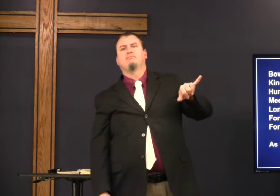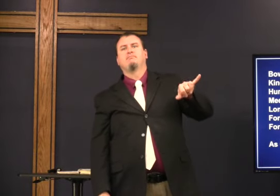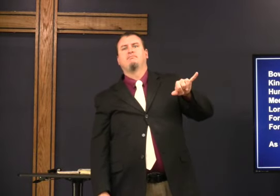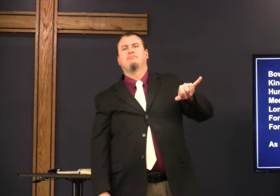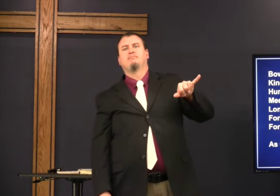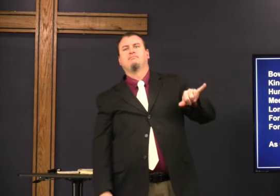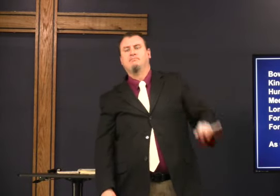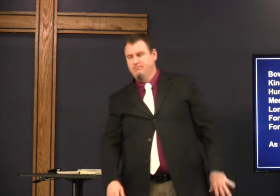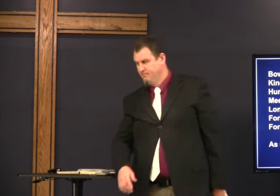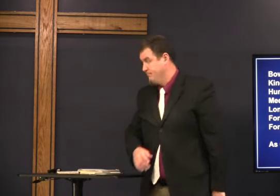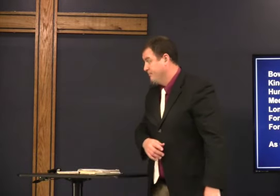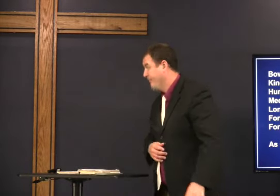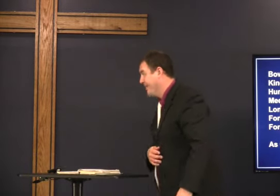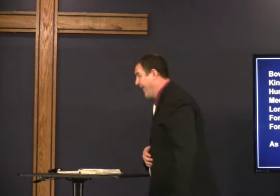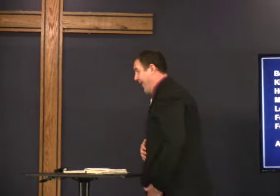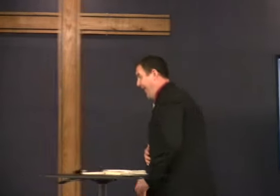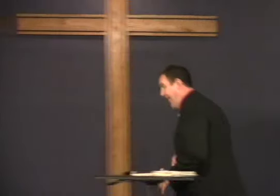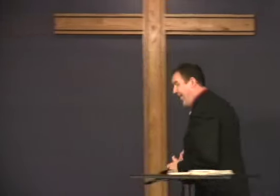Jesus. For